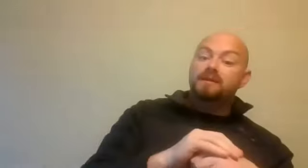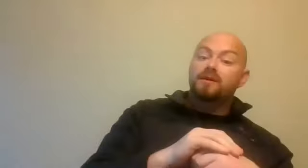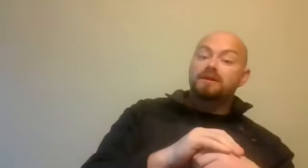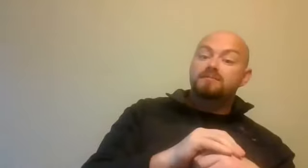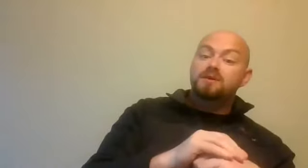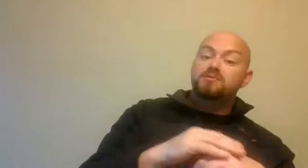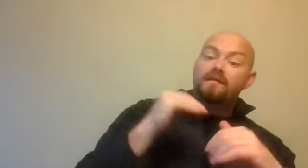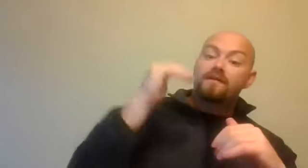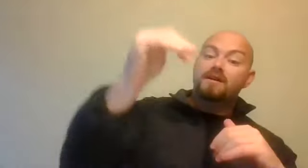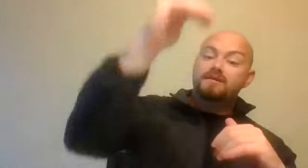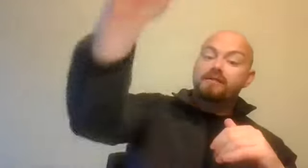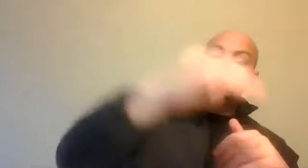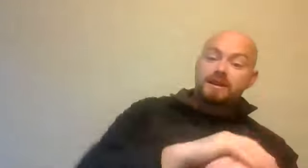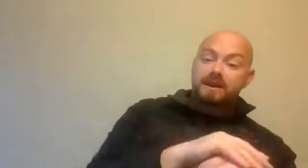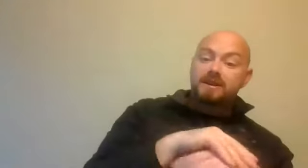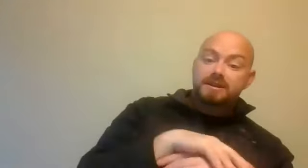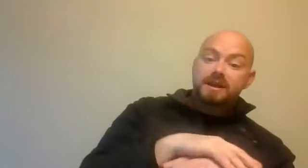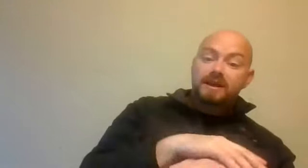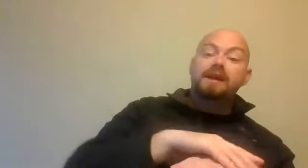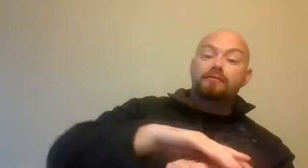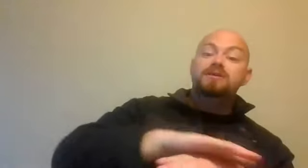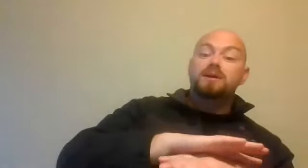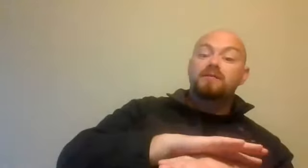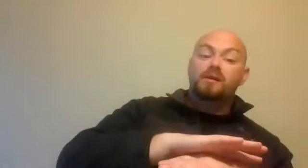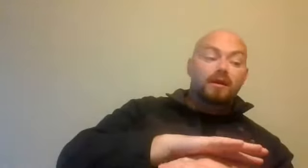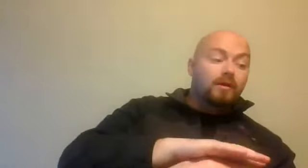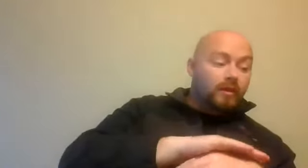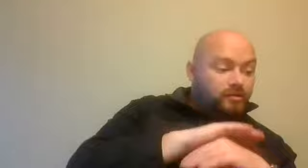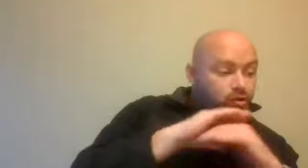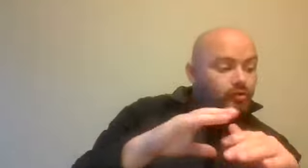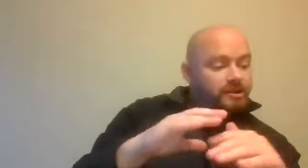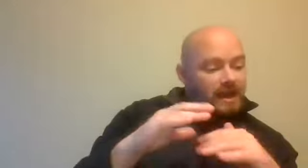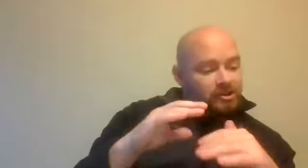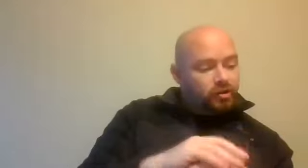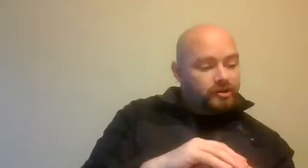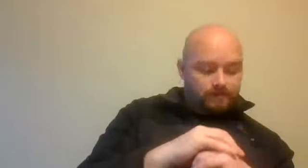in the violence because we are voluntarily engaging in that risk behaviour. have chosen as a choice.